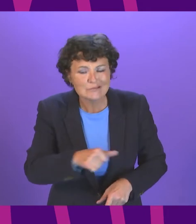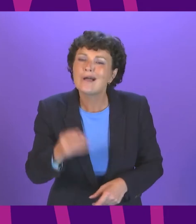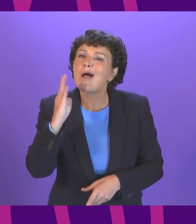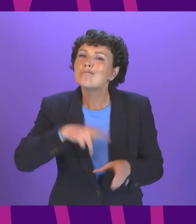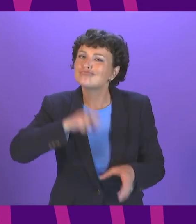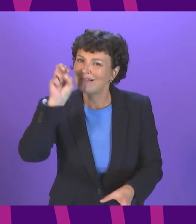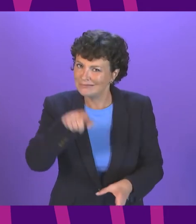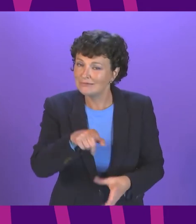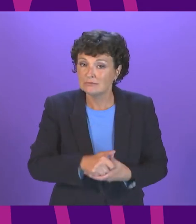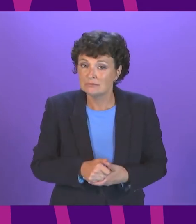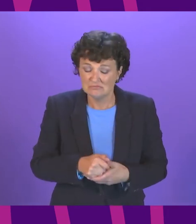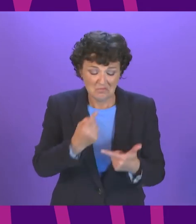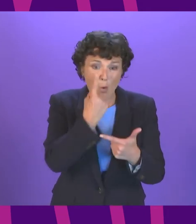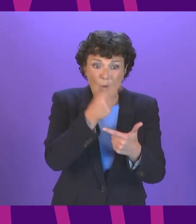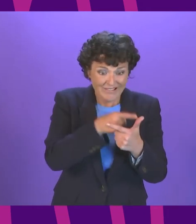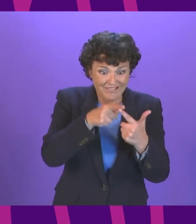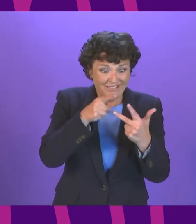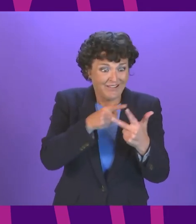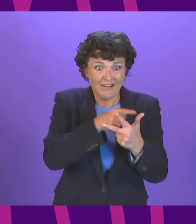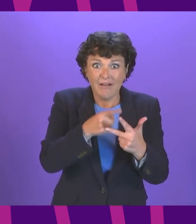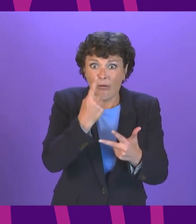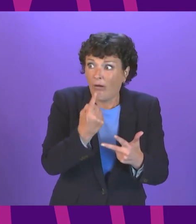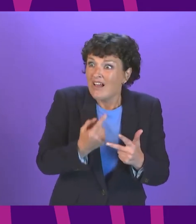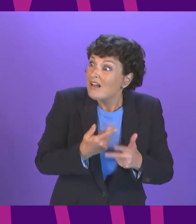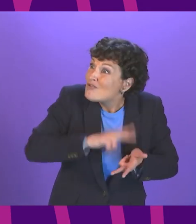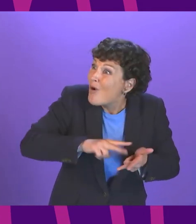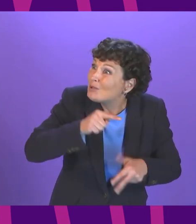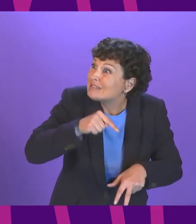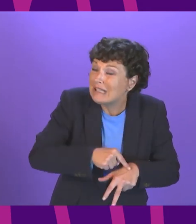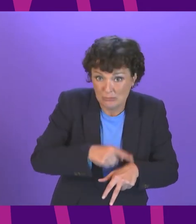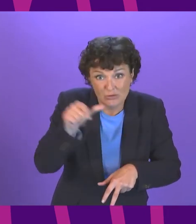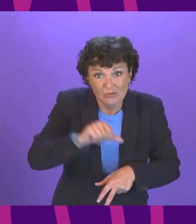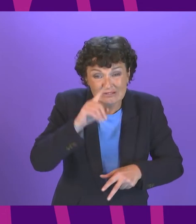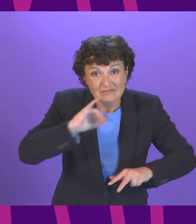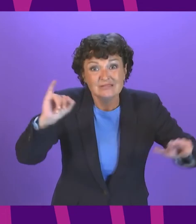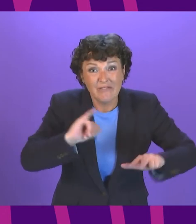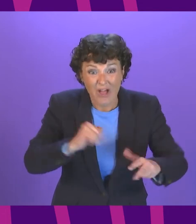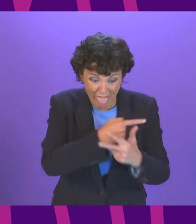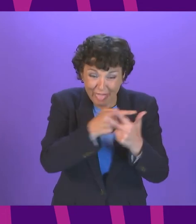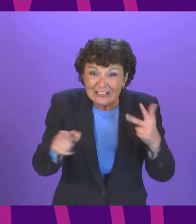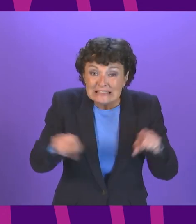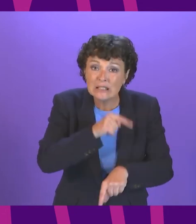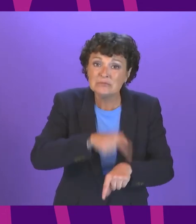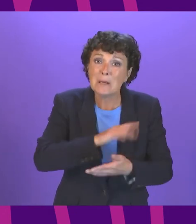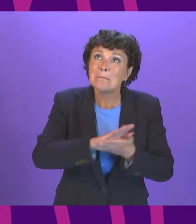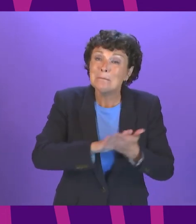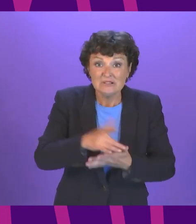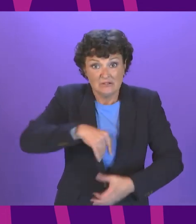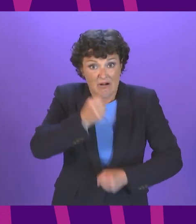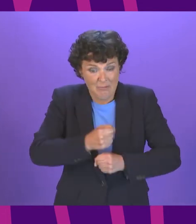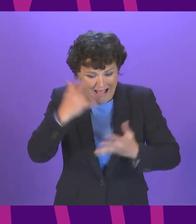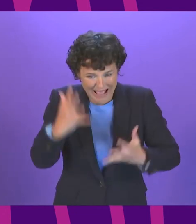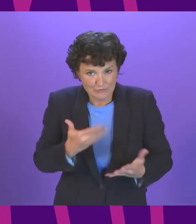now one of these in normal times would be difficult enough having all three requires a programme for government that deals with all these issues